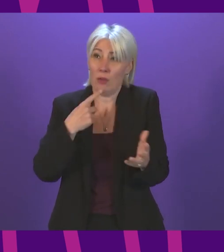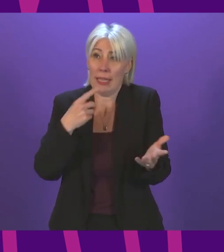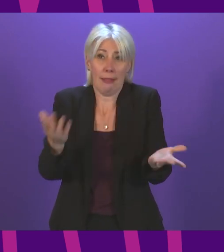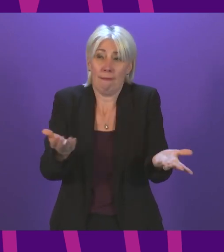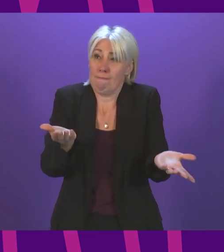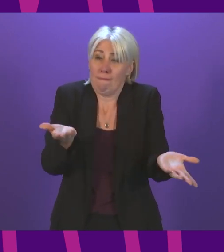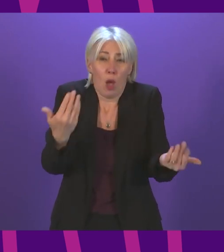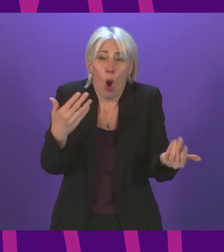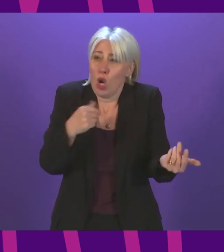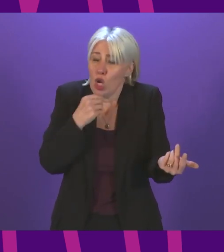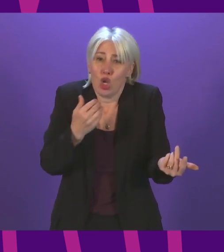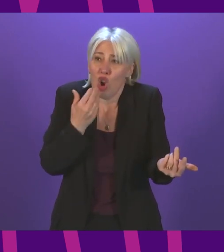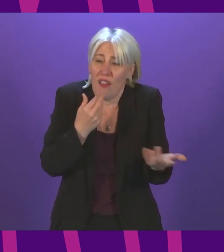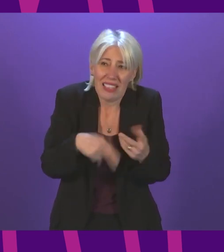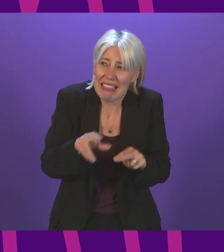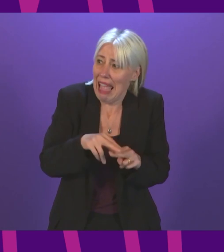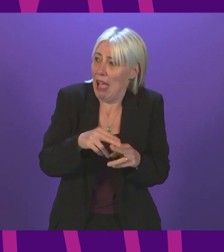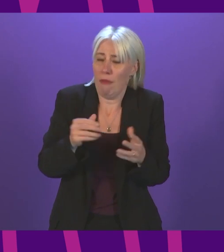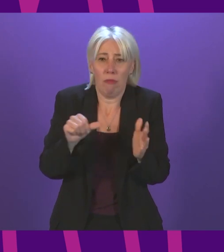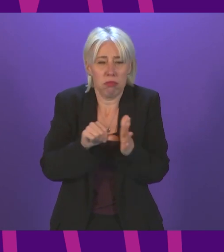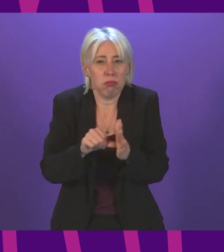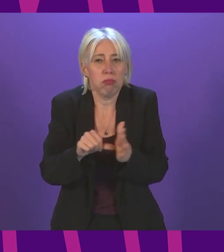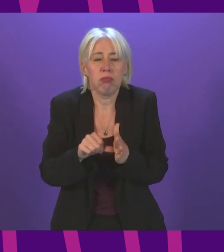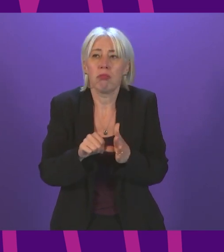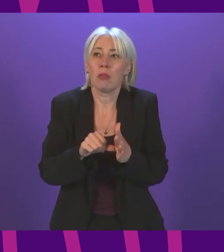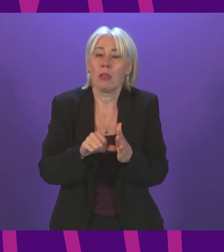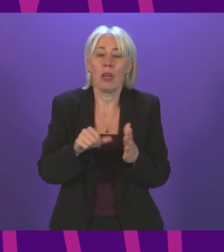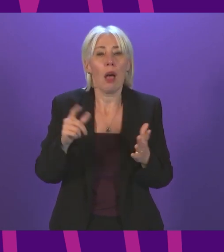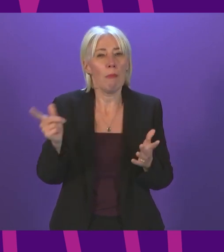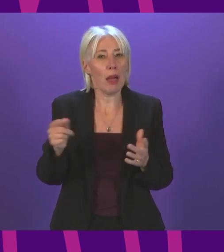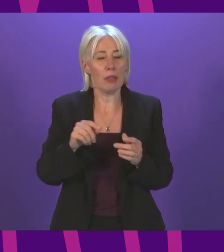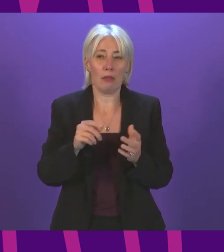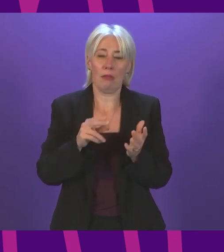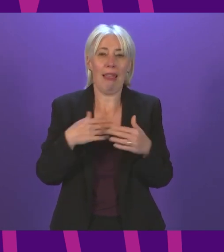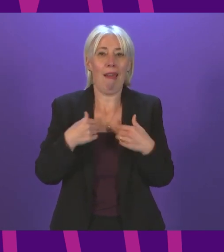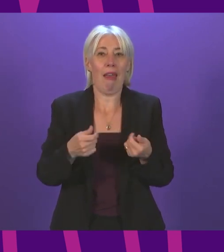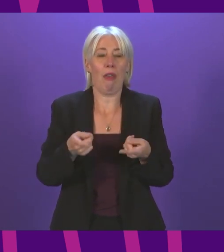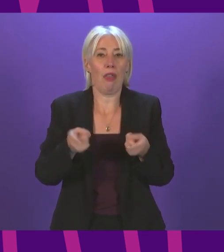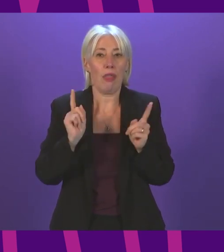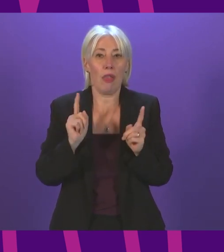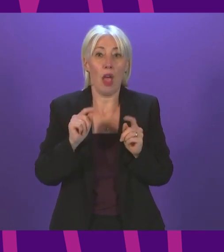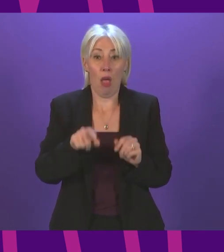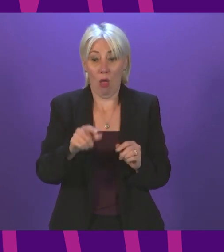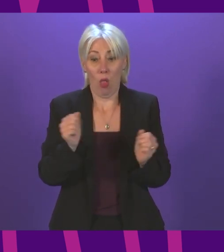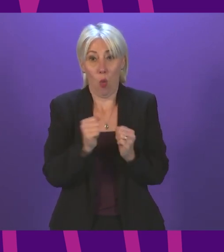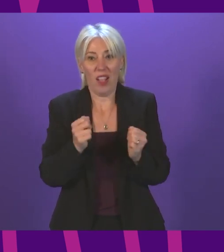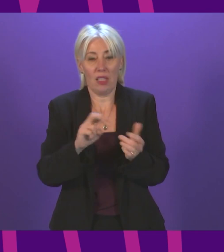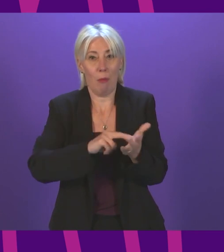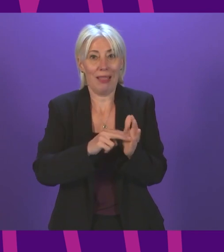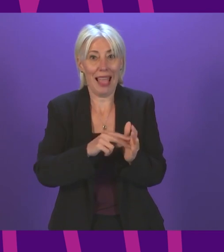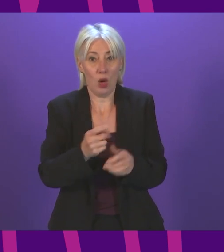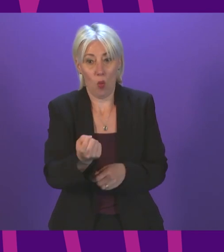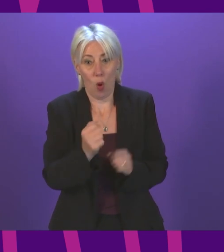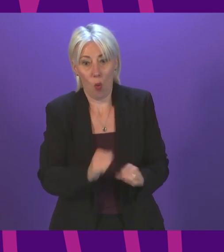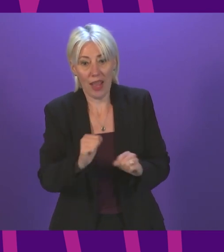fix it before we reach this crisis? And does the Cabinet Secretary not agree that the forthcoming winter plan that we are now waiting for should have formed an